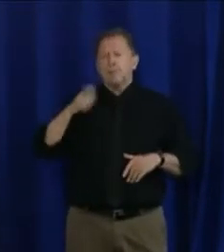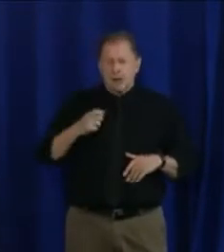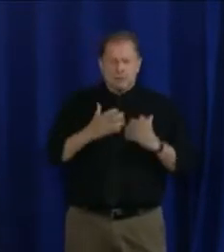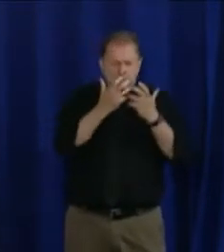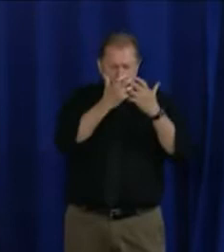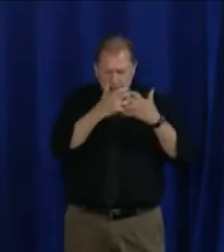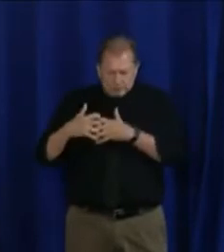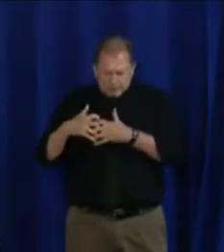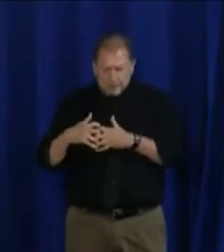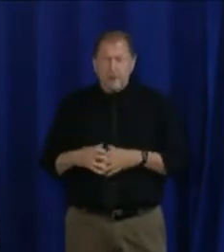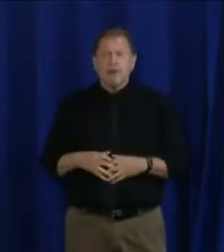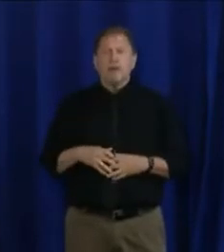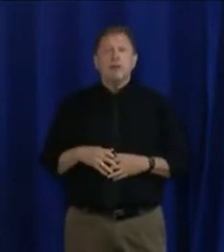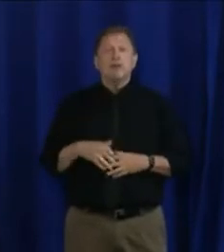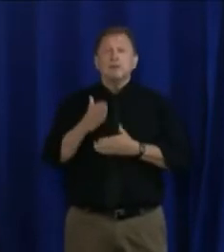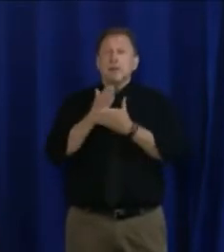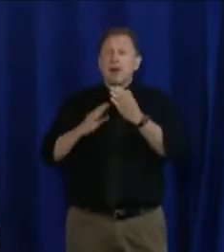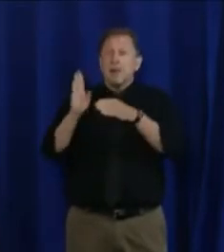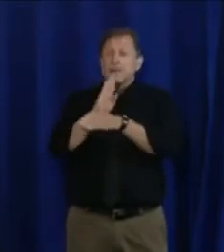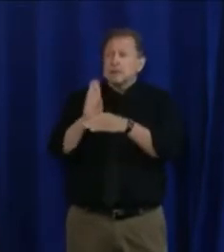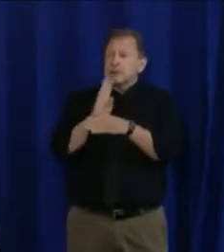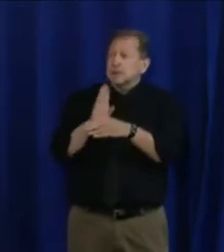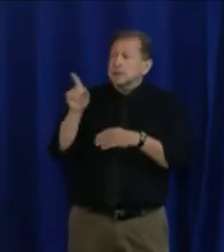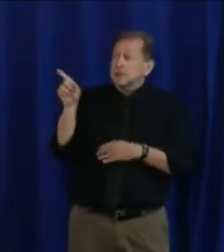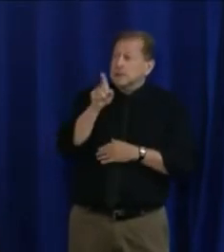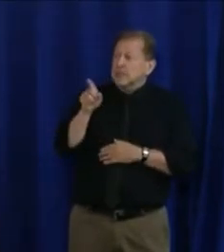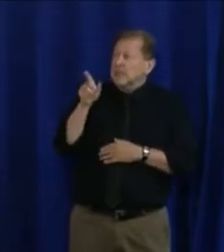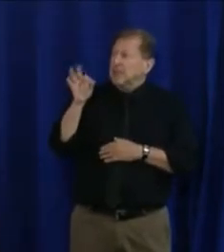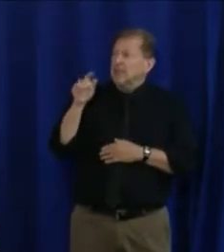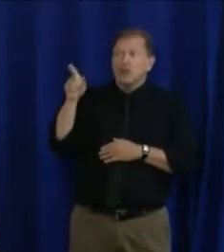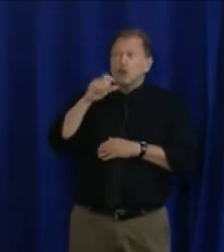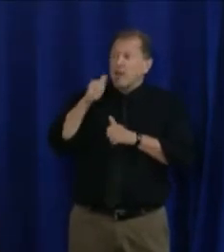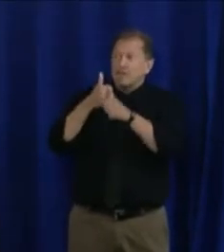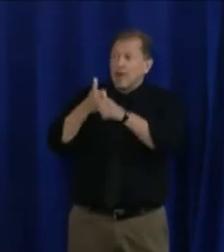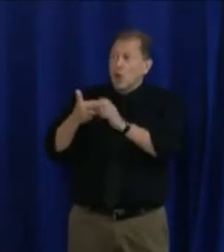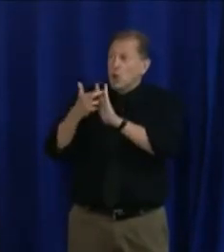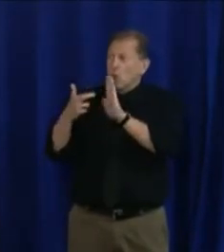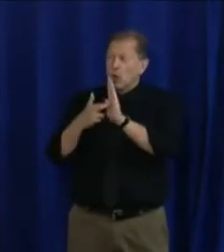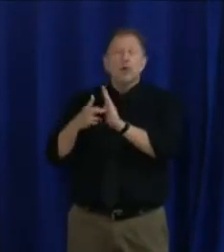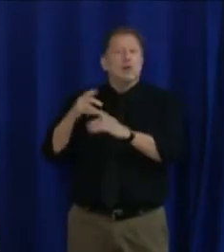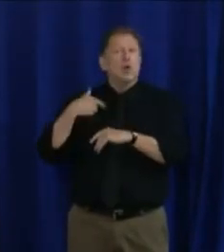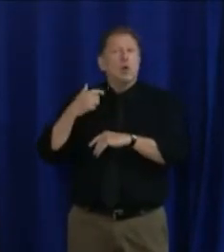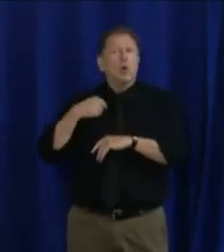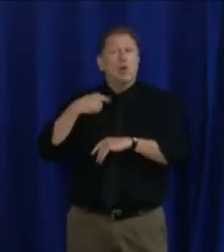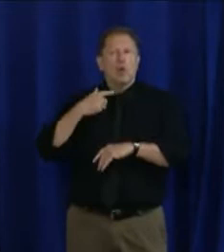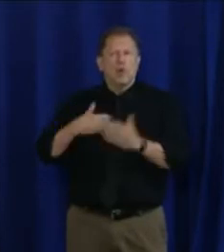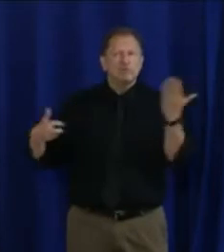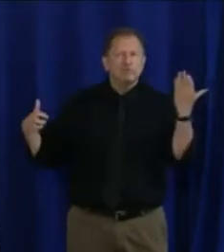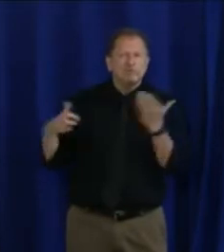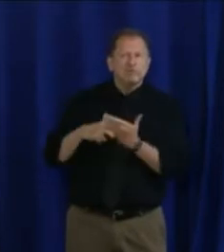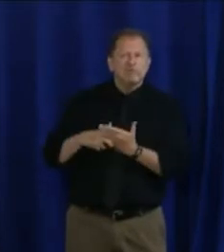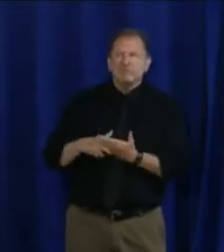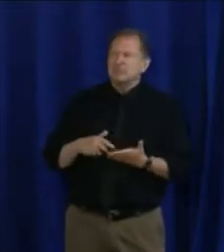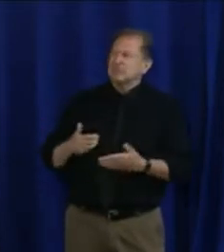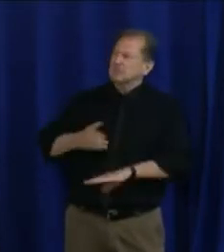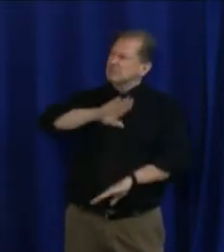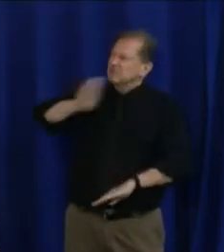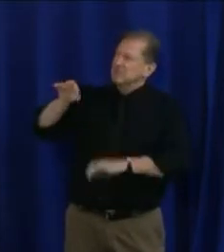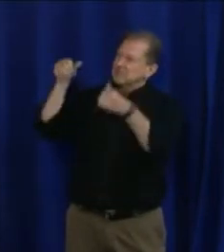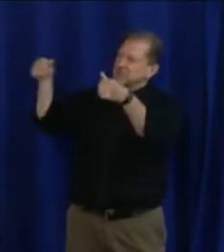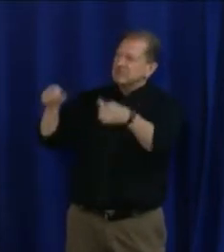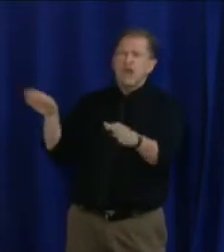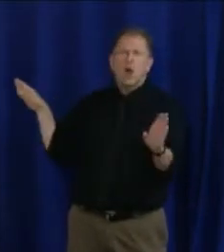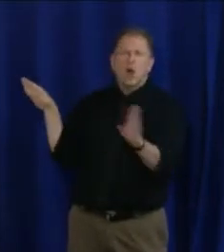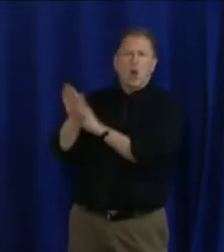If you are a business, we're not afraid to shut you down. And we've proven that. So please step up and do the right thing.